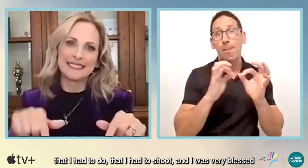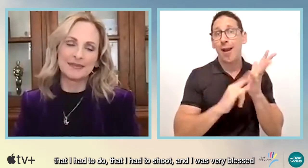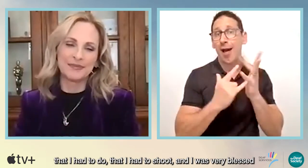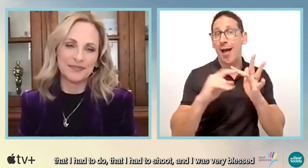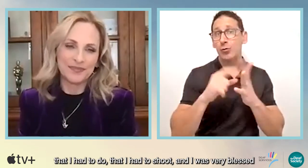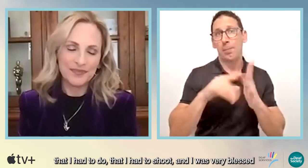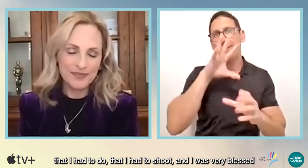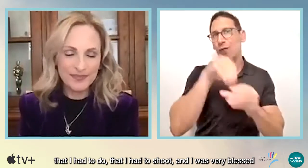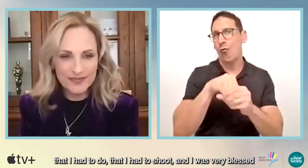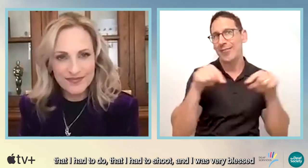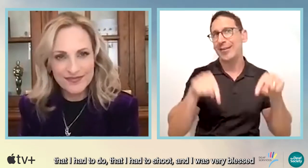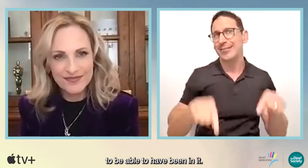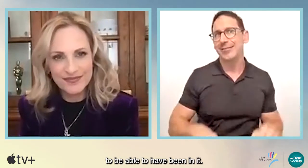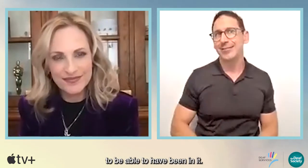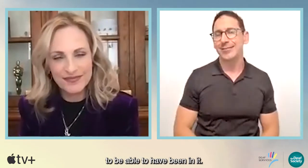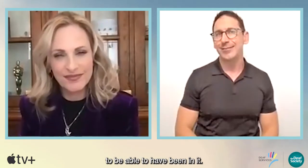blessed to be able to have been in it.